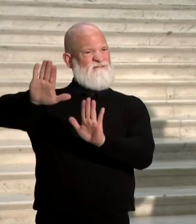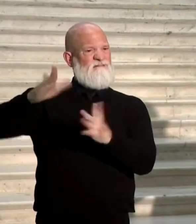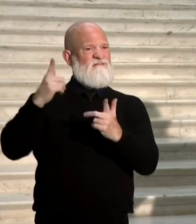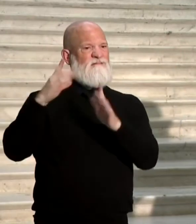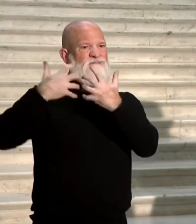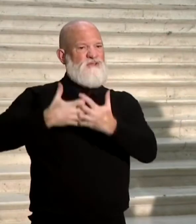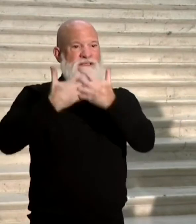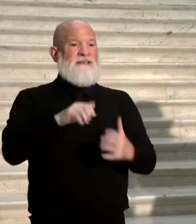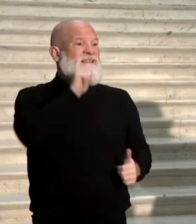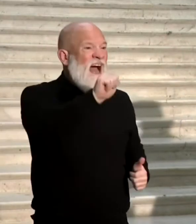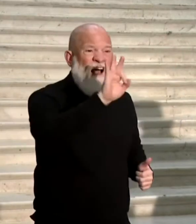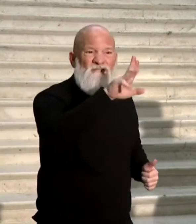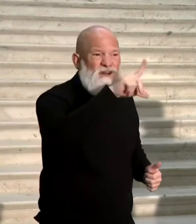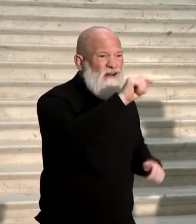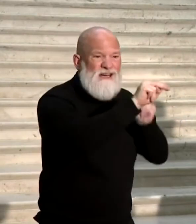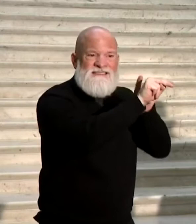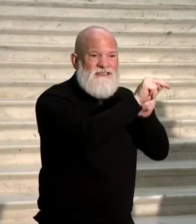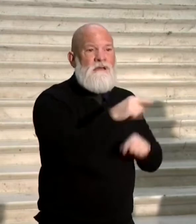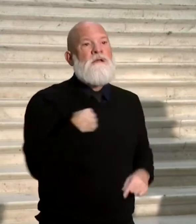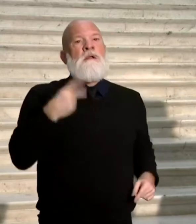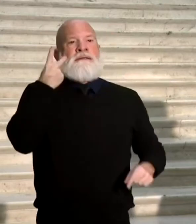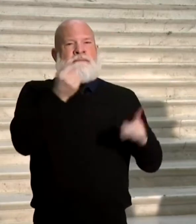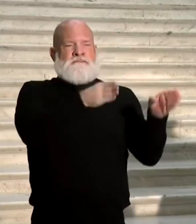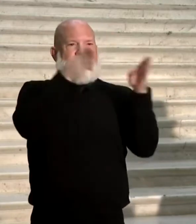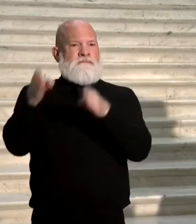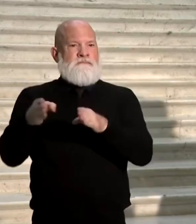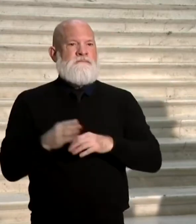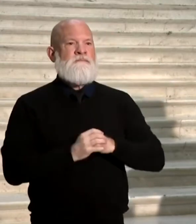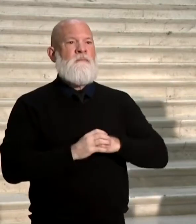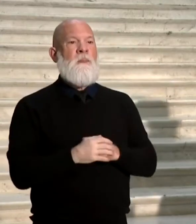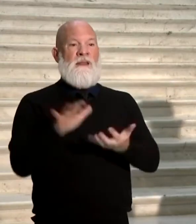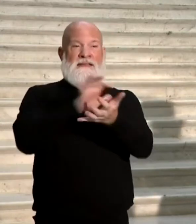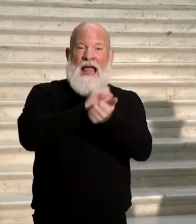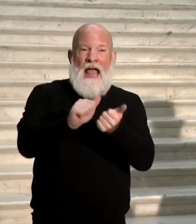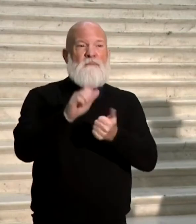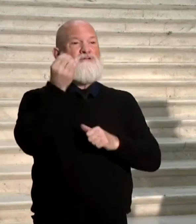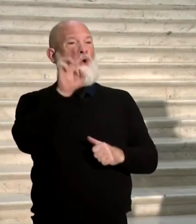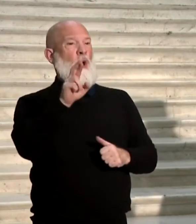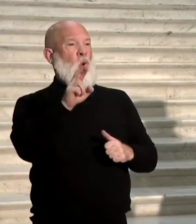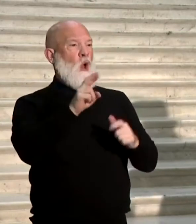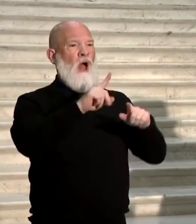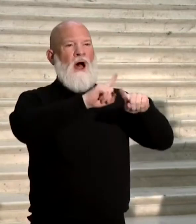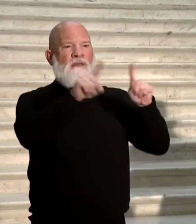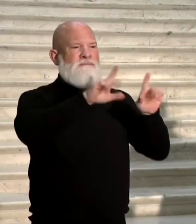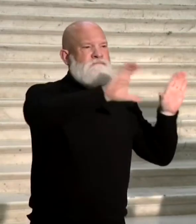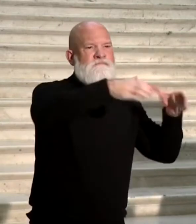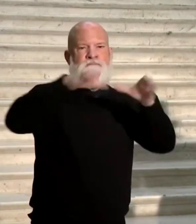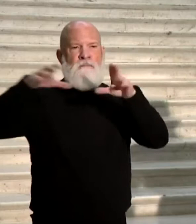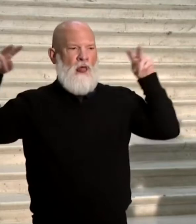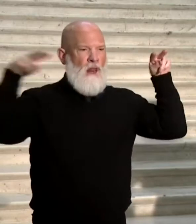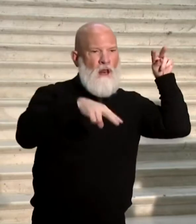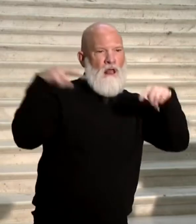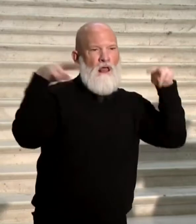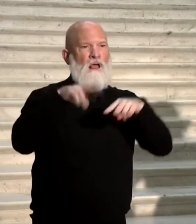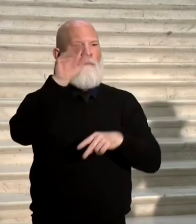that is on a damaged or adjudicated ballot that was not adjudicated through the electronic system. Or in Fulton's case, what you saw was